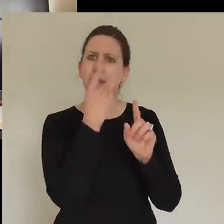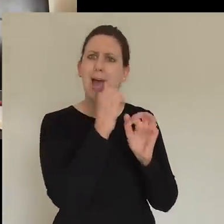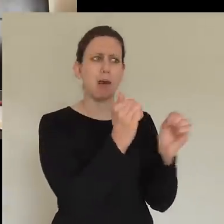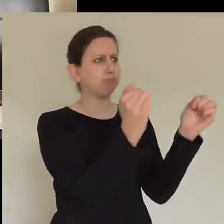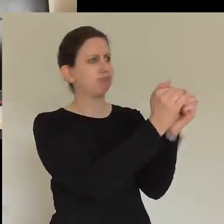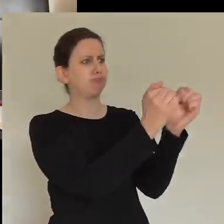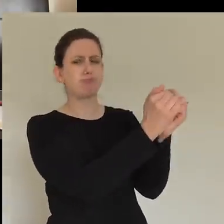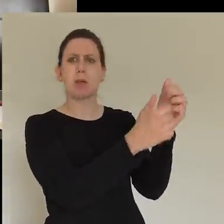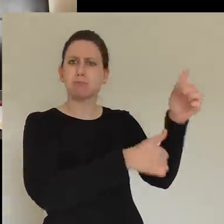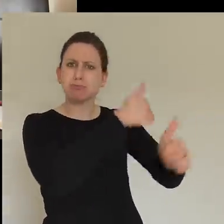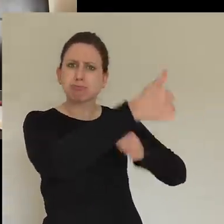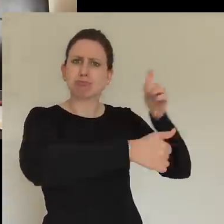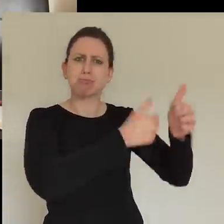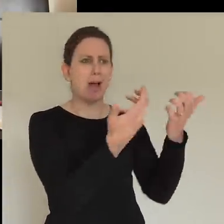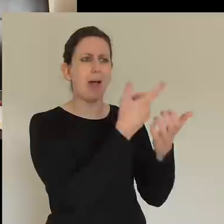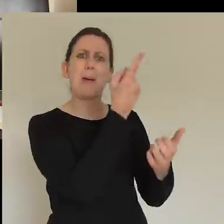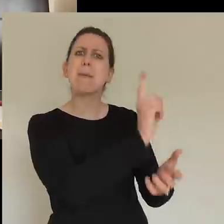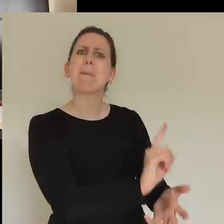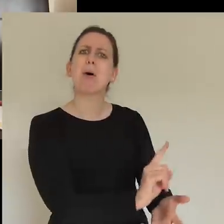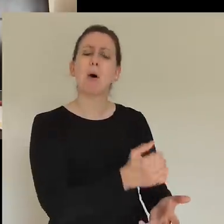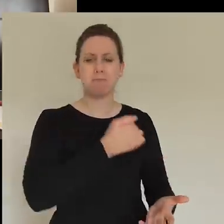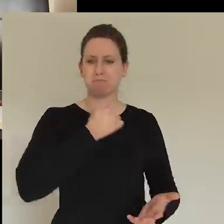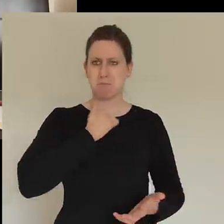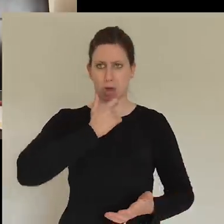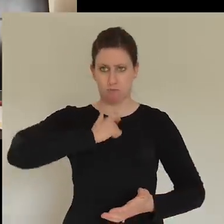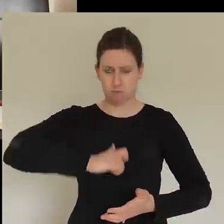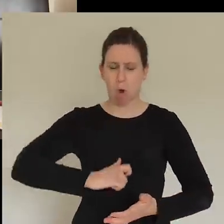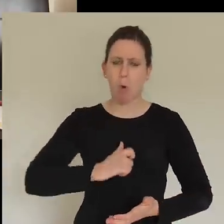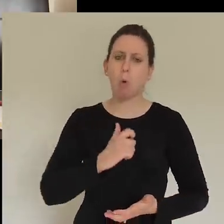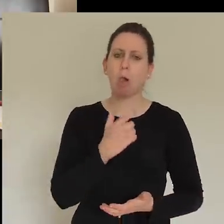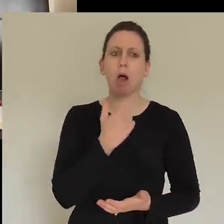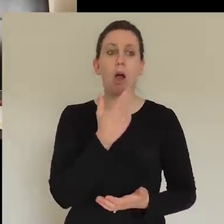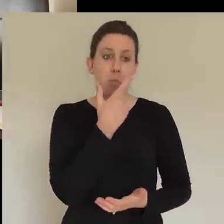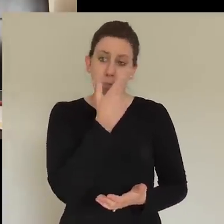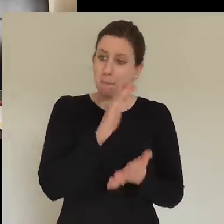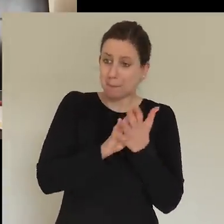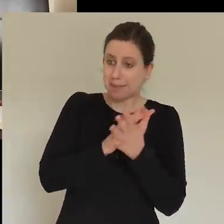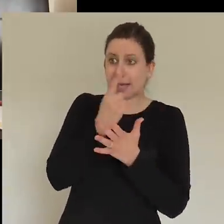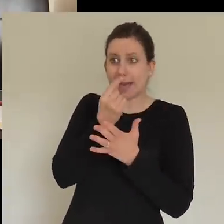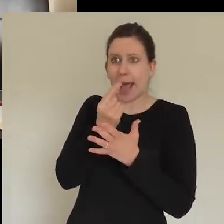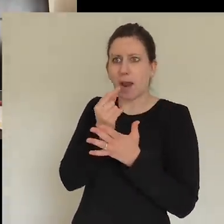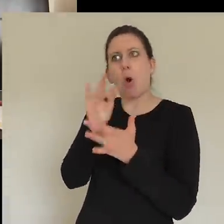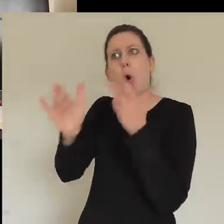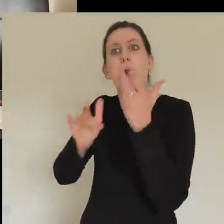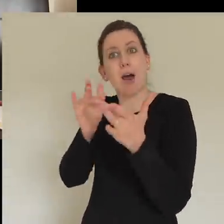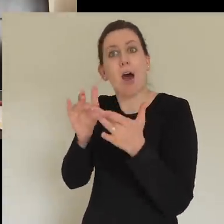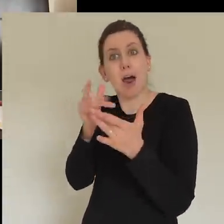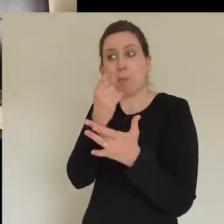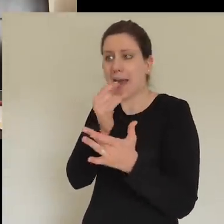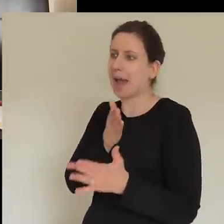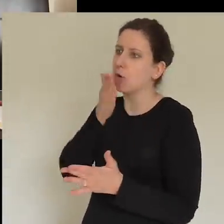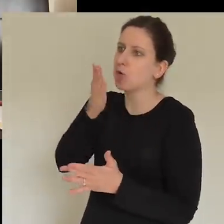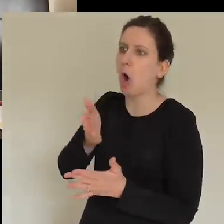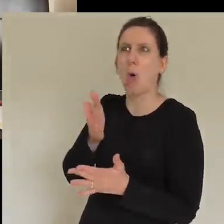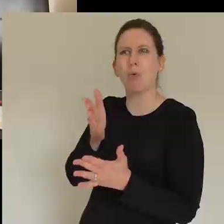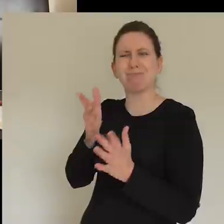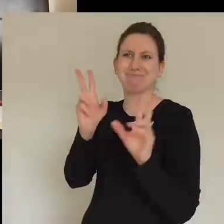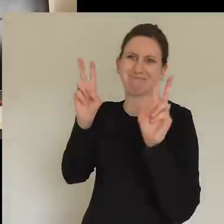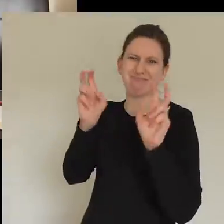in in my role, being able to contact some of my friends whose churches I would only ever go to, perhaps, if they invited me to speak. I'm able to see like during the week, you can watch a church